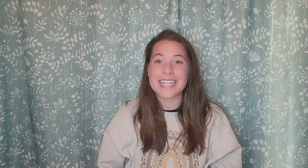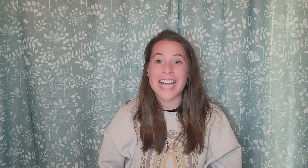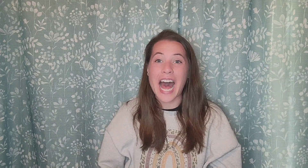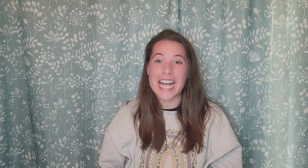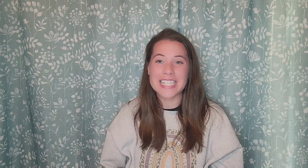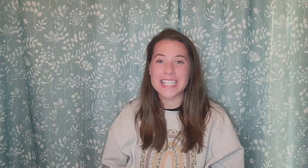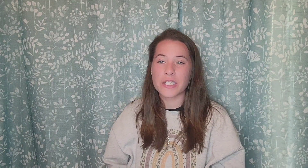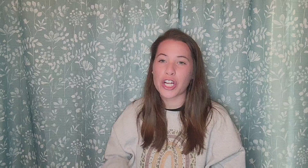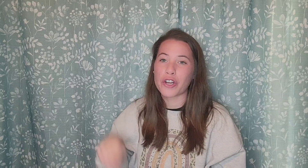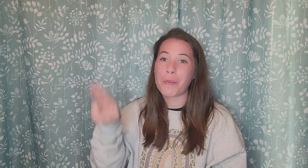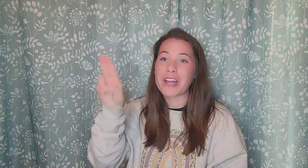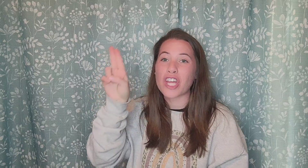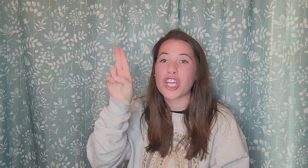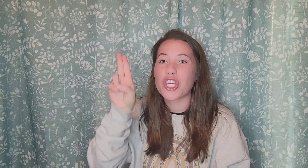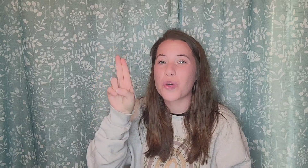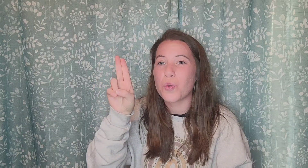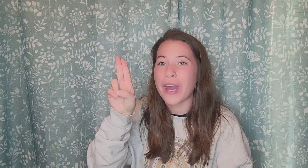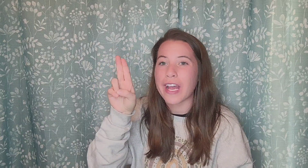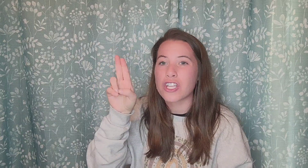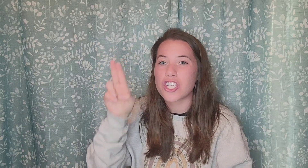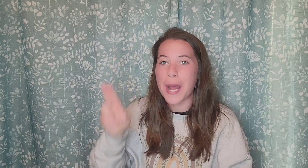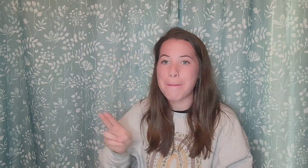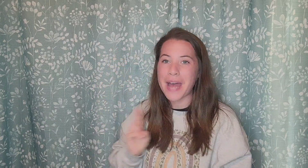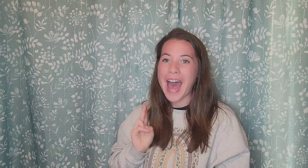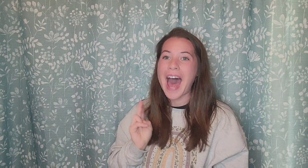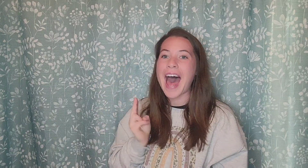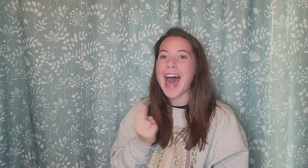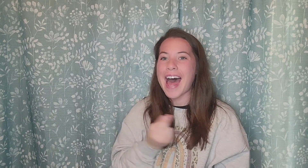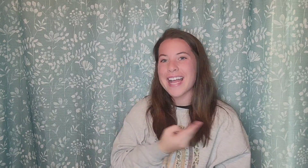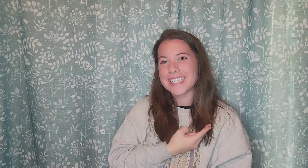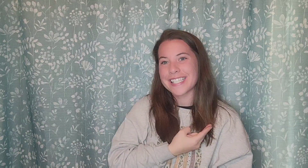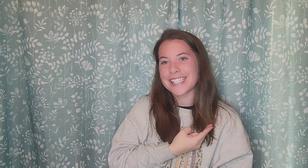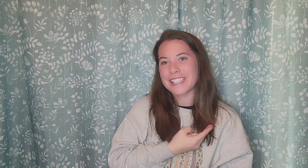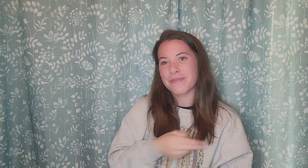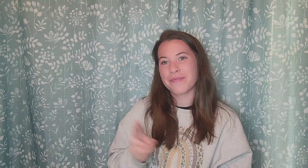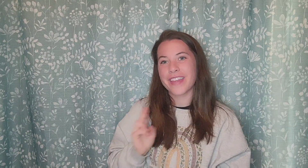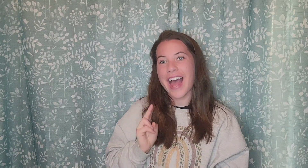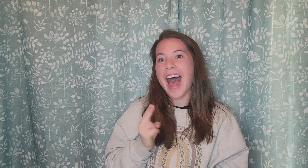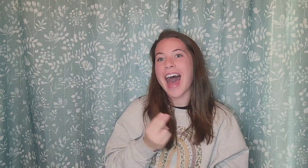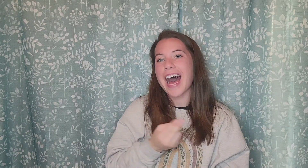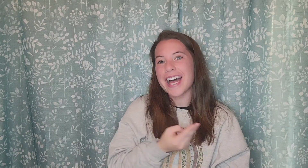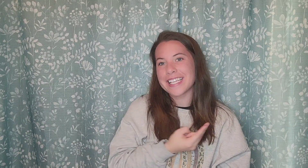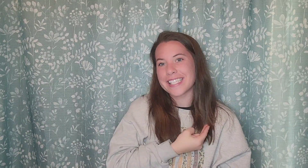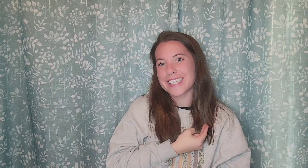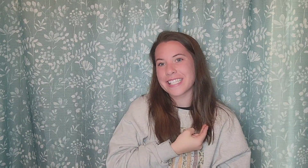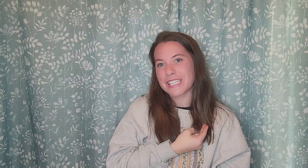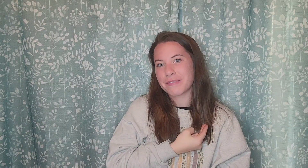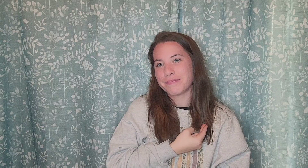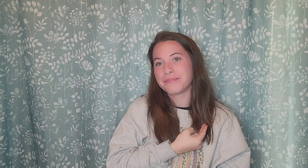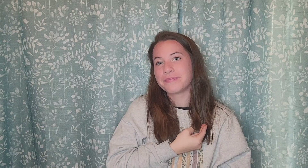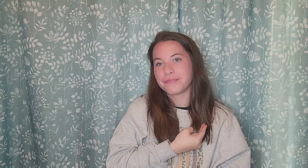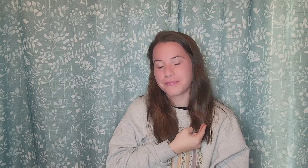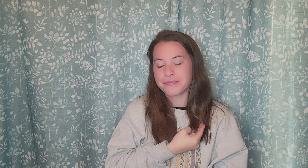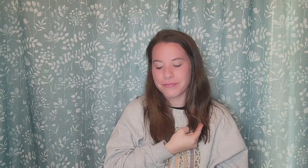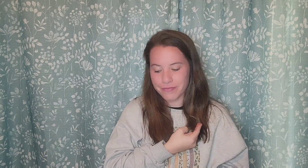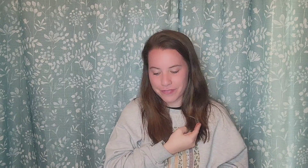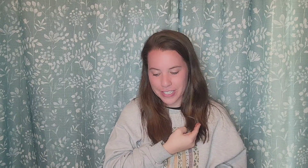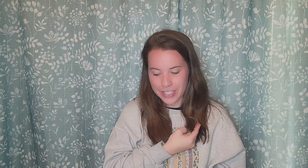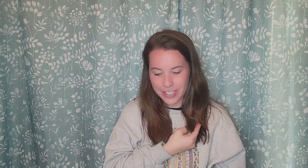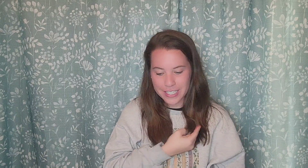is us. You're gonna make the U handshape. Us. Us. Very good